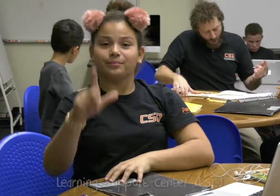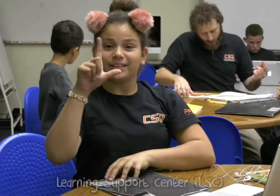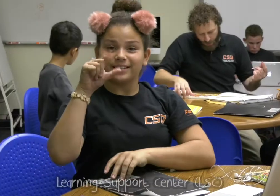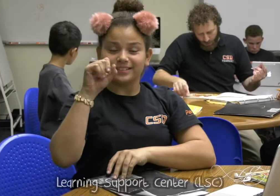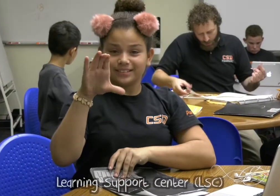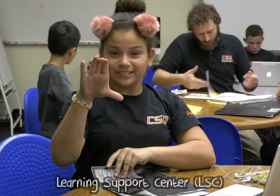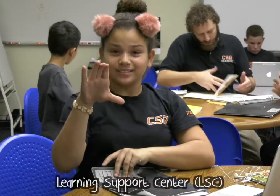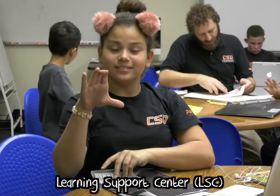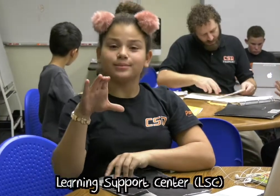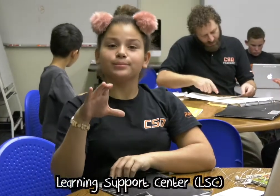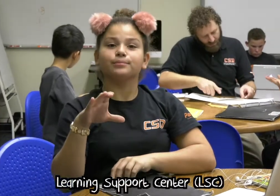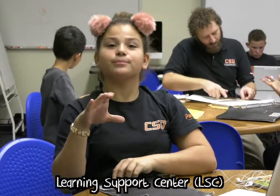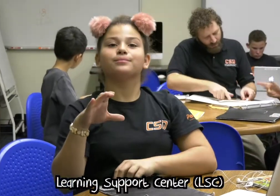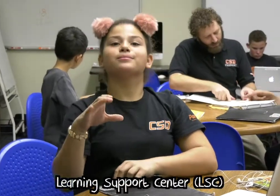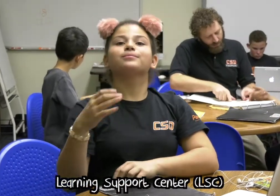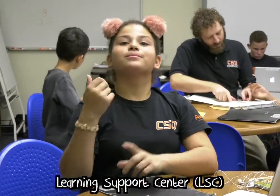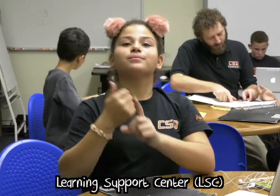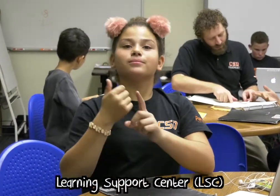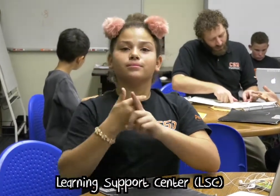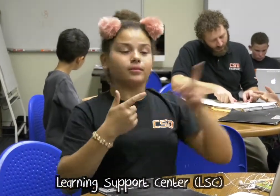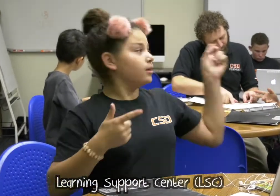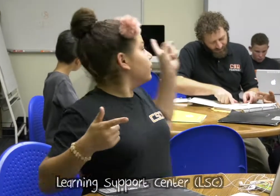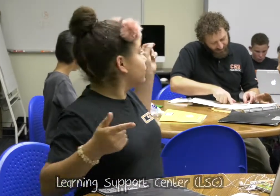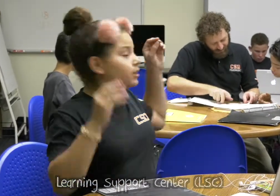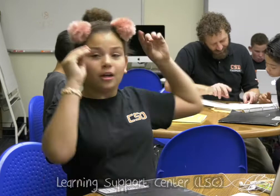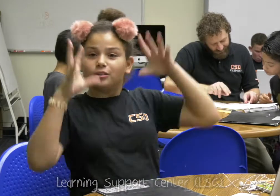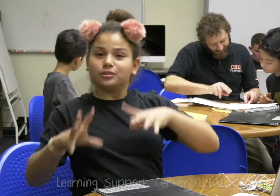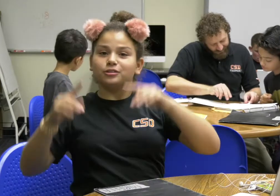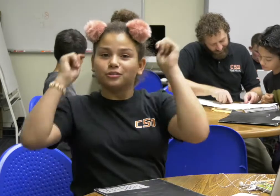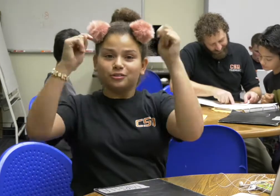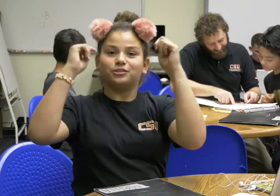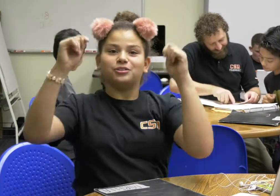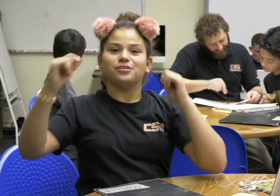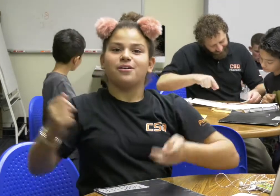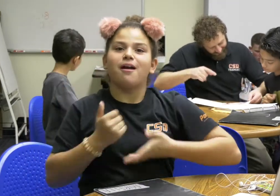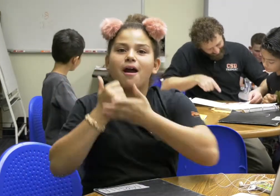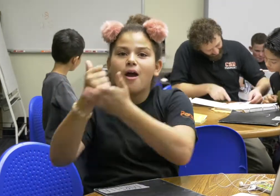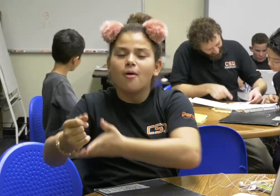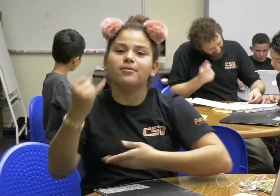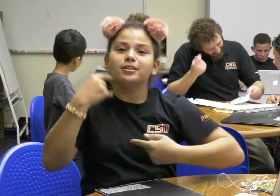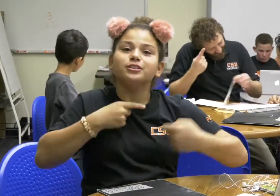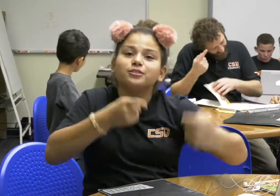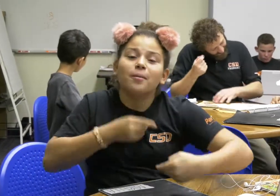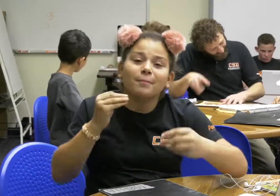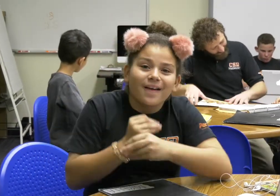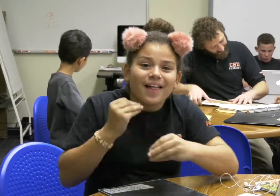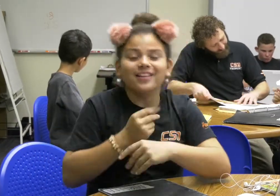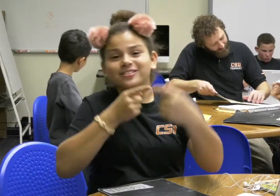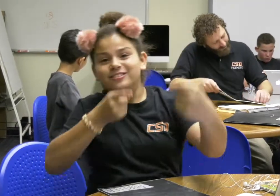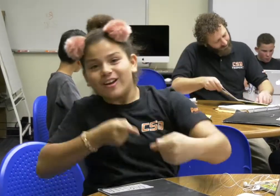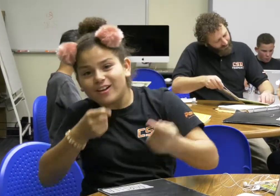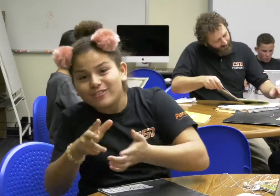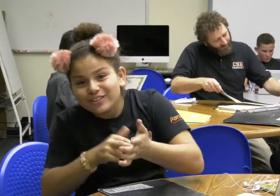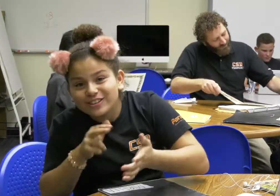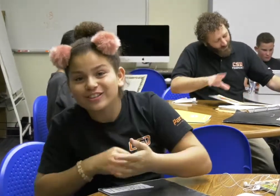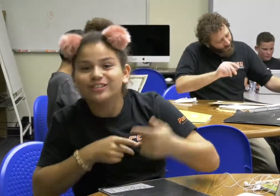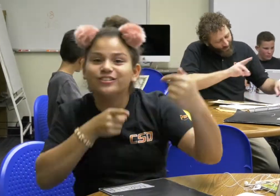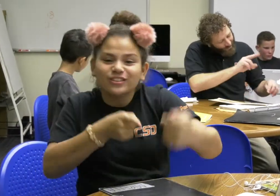Learning Support Center is where we have a teacher who supports and helps us if we're struggling in math or reading